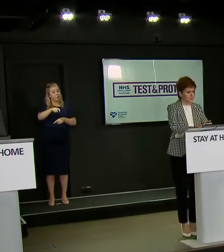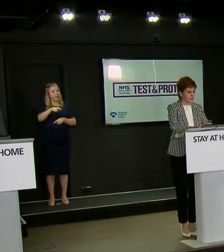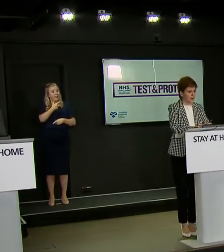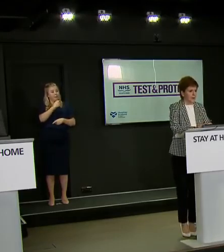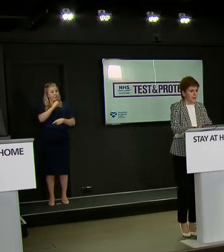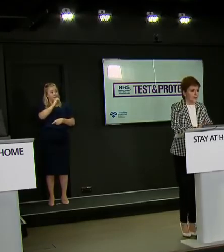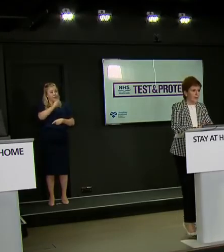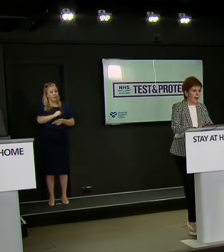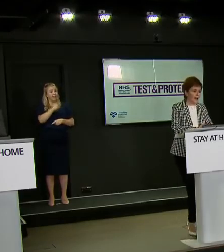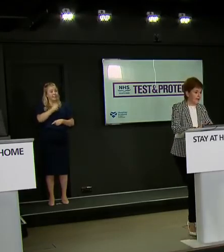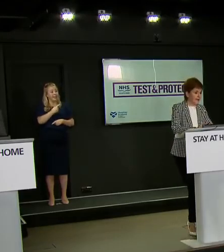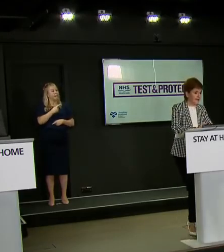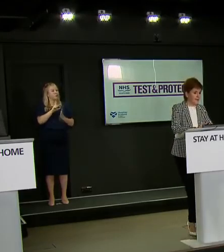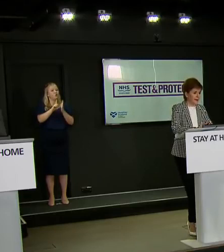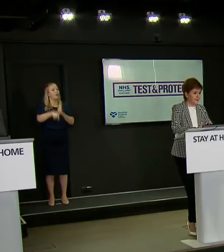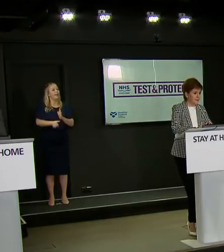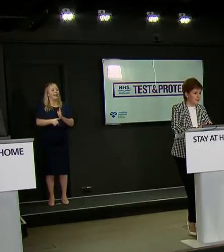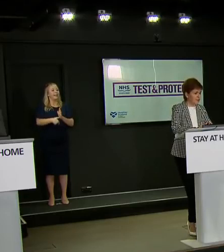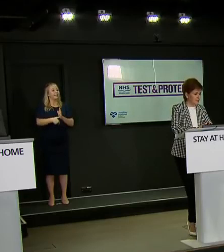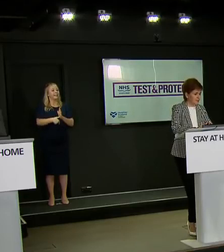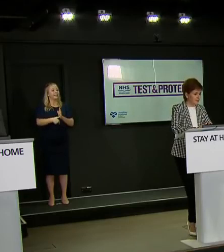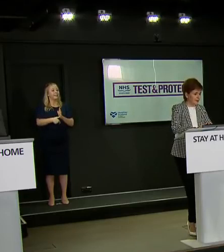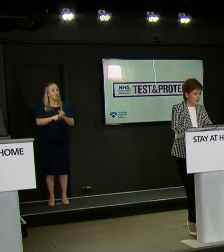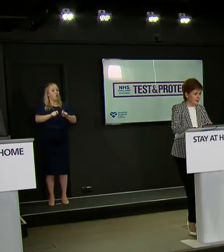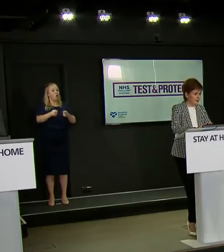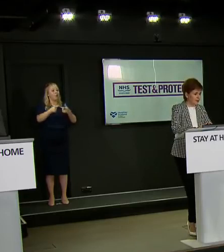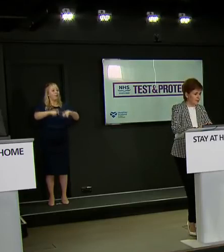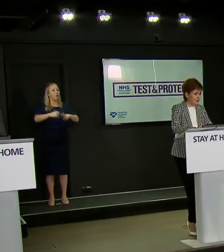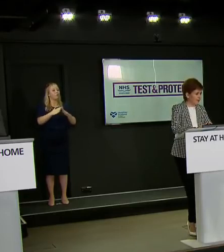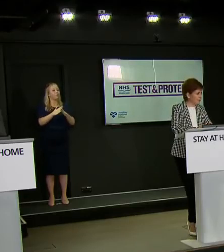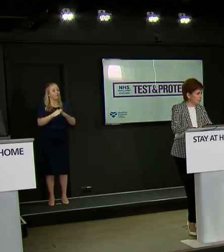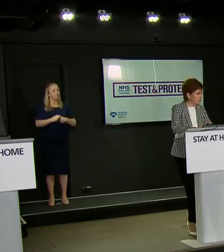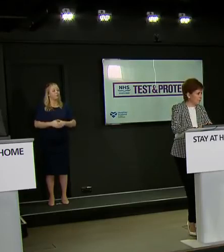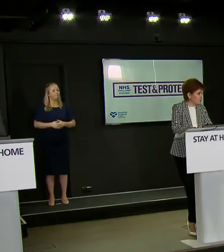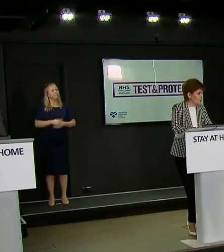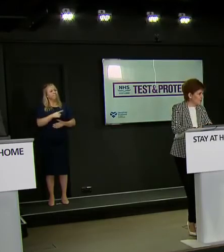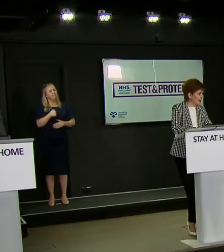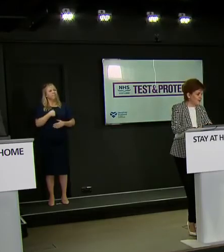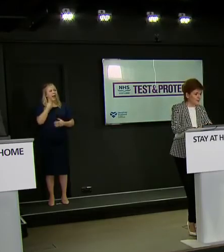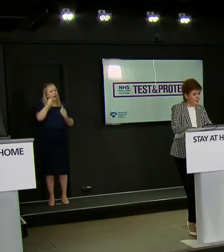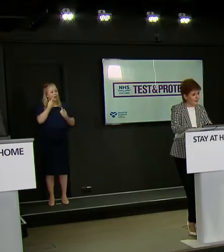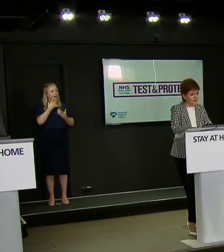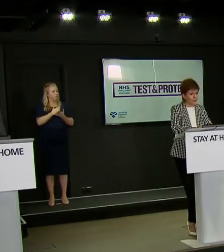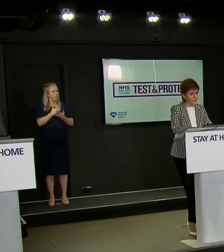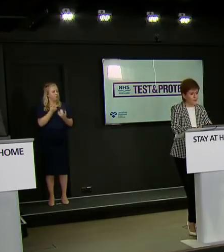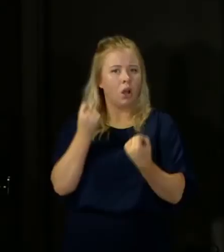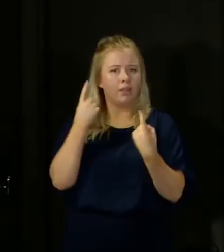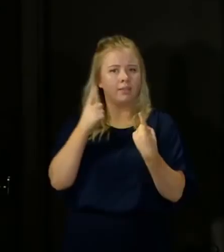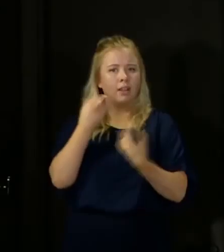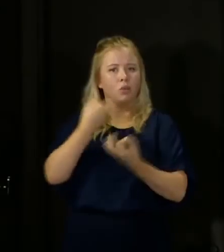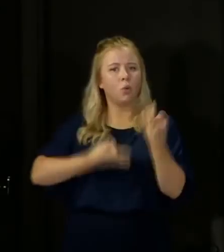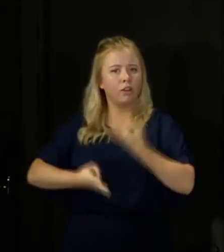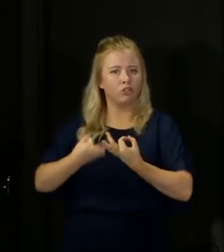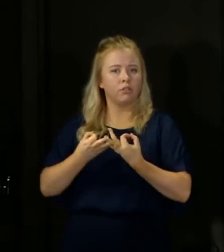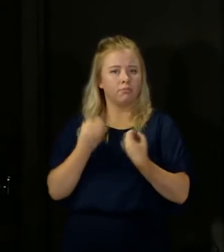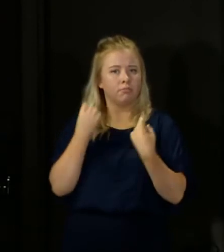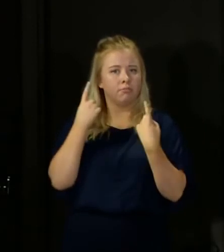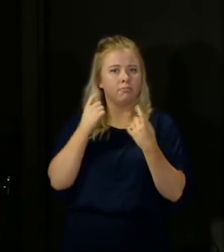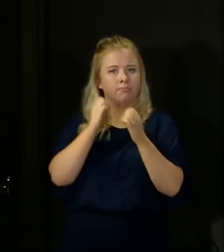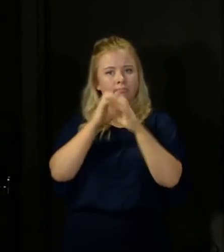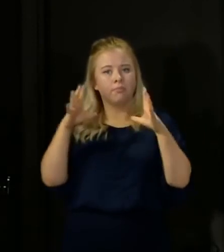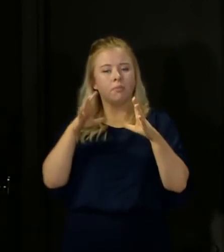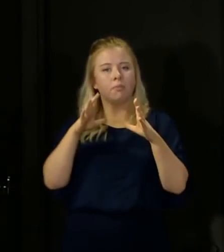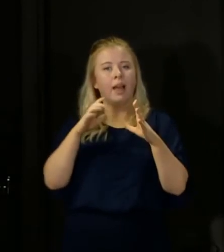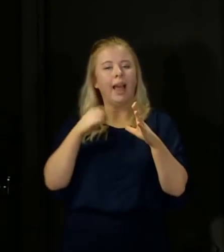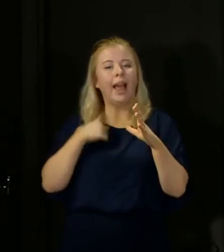too late? I think it is a perfectly legitimate and understandable question to ask. And I think in the fullness of time, we will want to